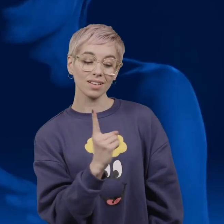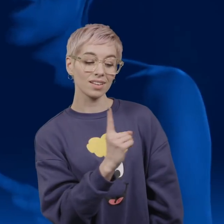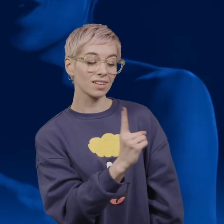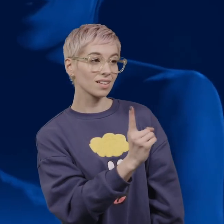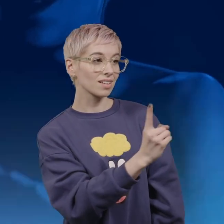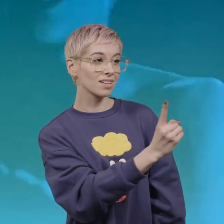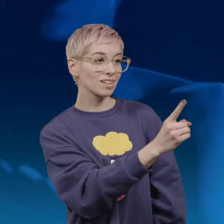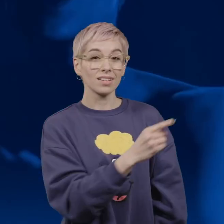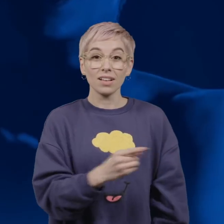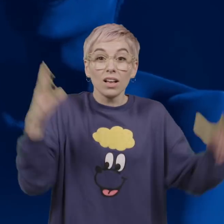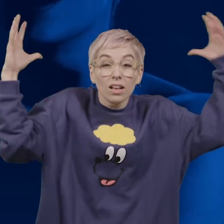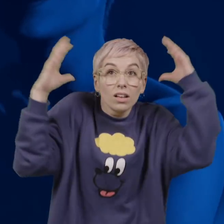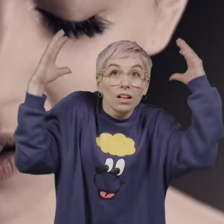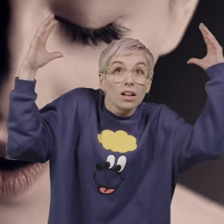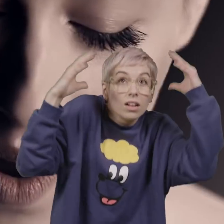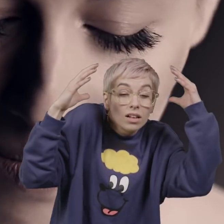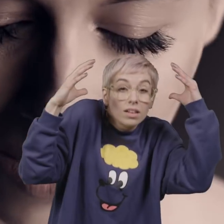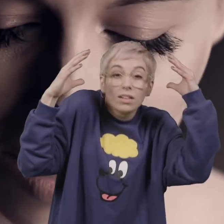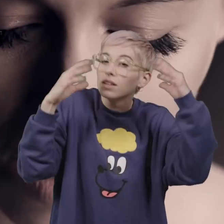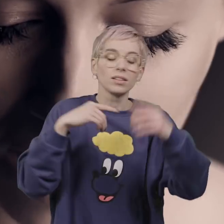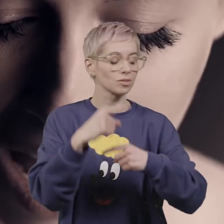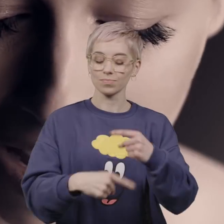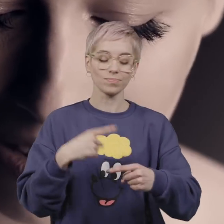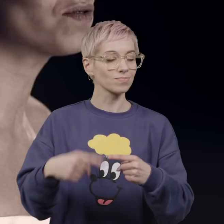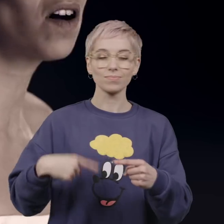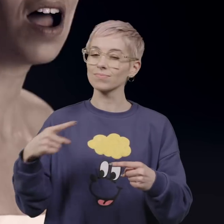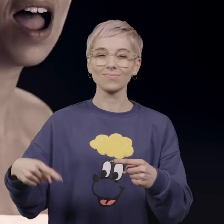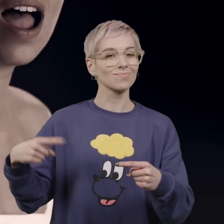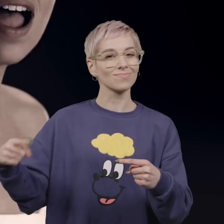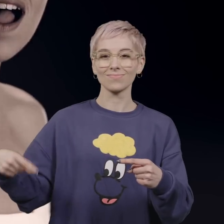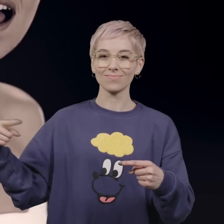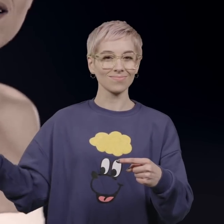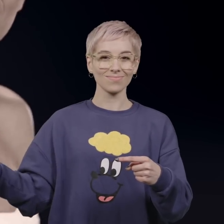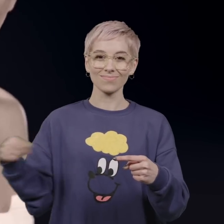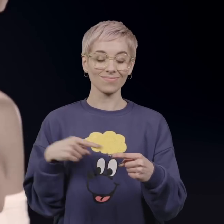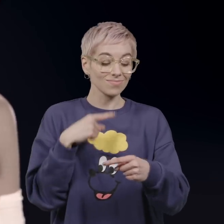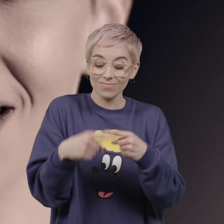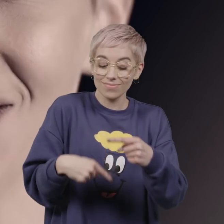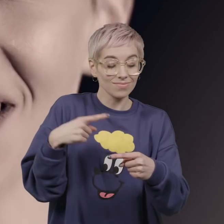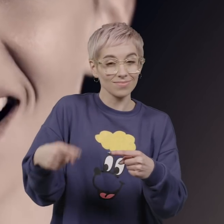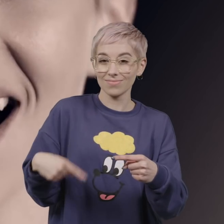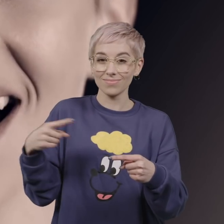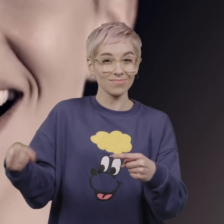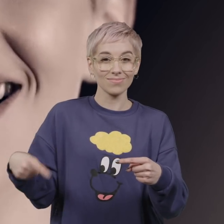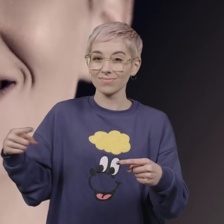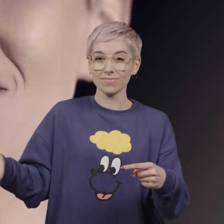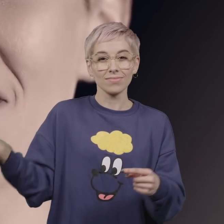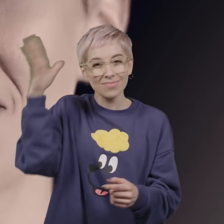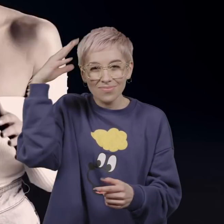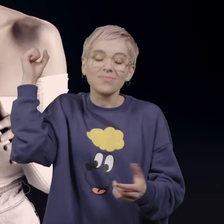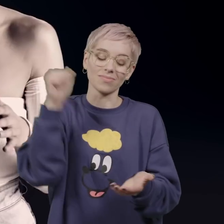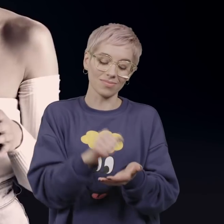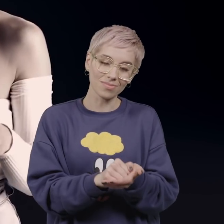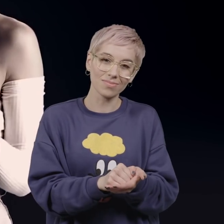rainbows Storms don't last forever, forever